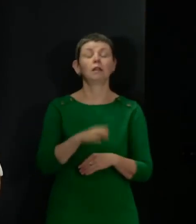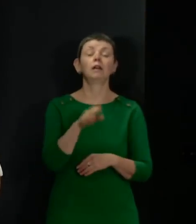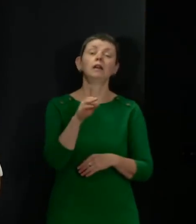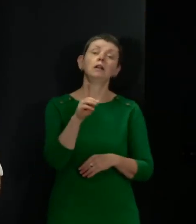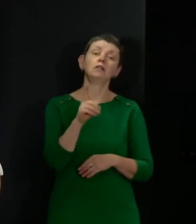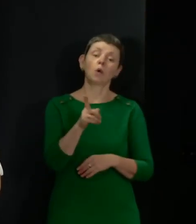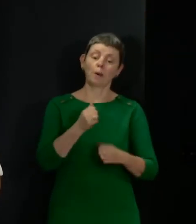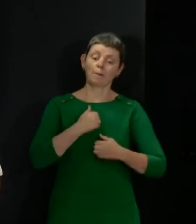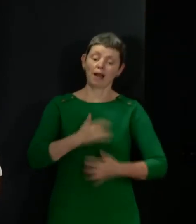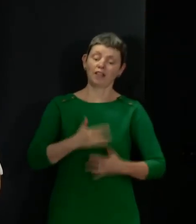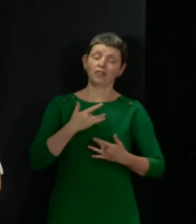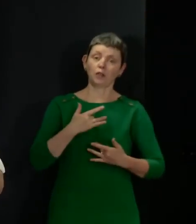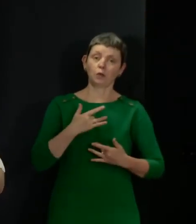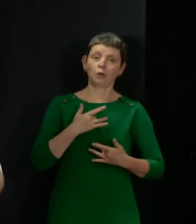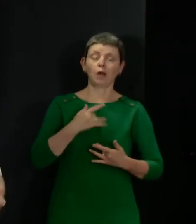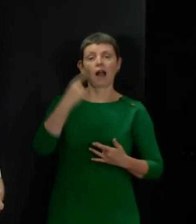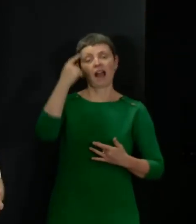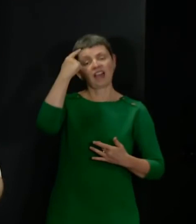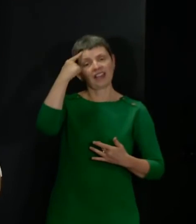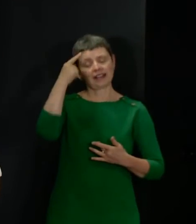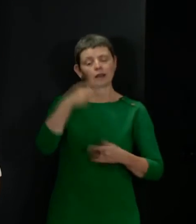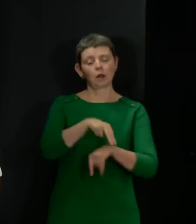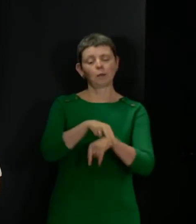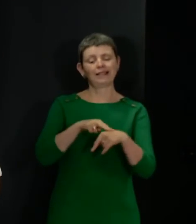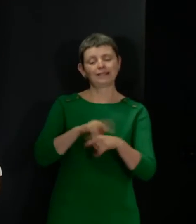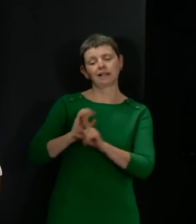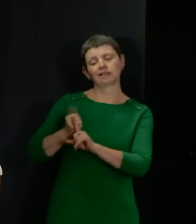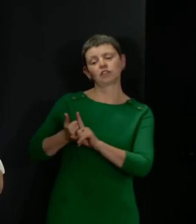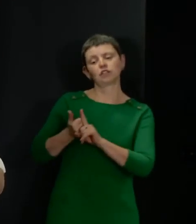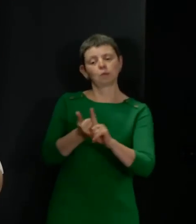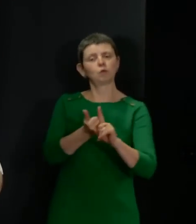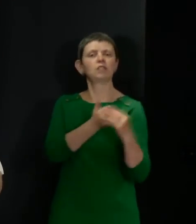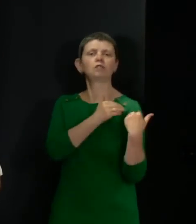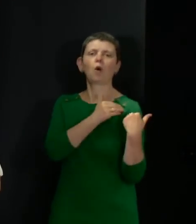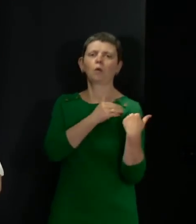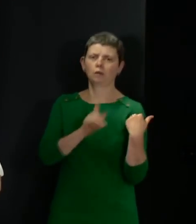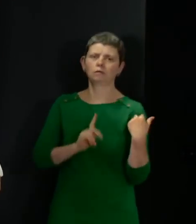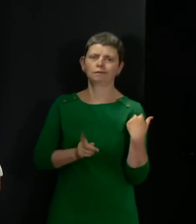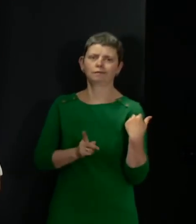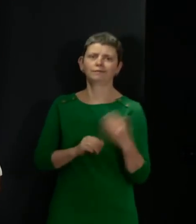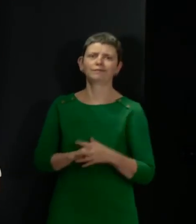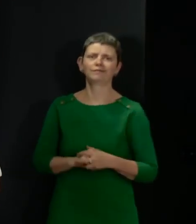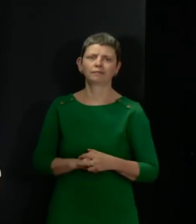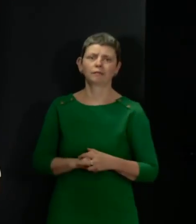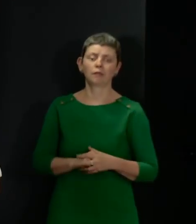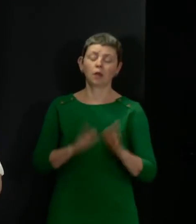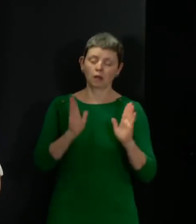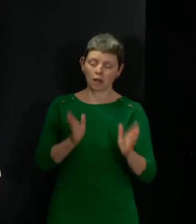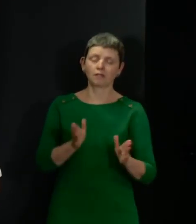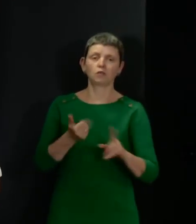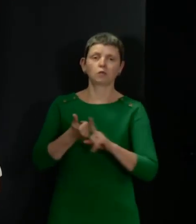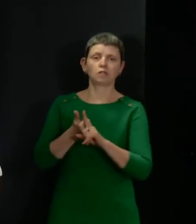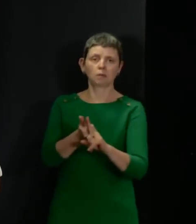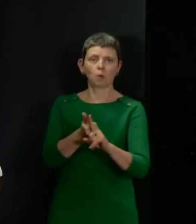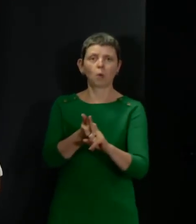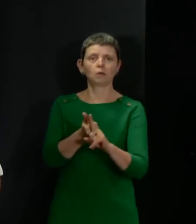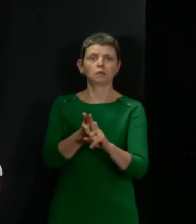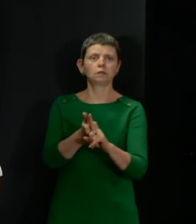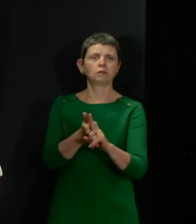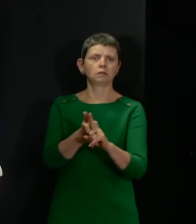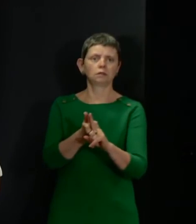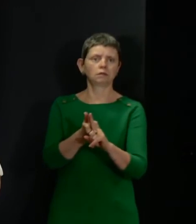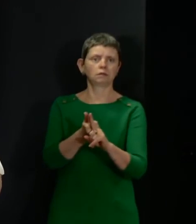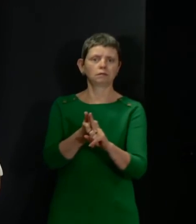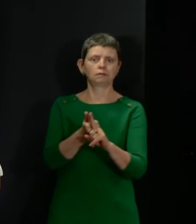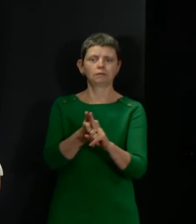fundamentally see the police having a backstop role here. We will have to support the wider national interest